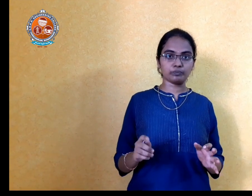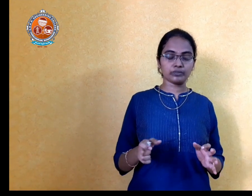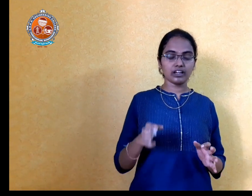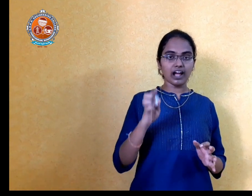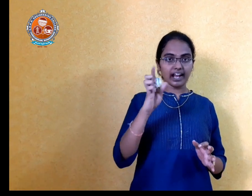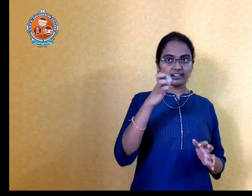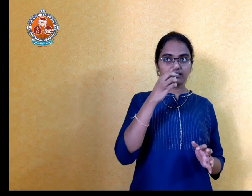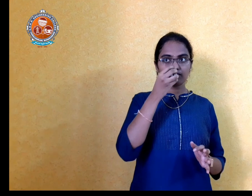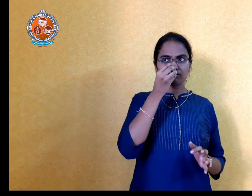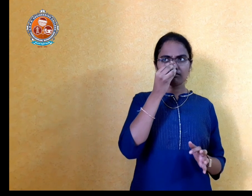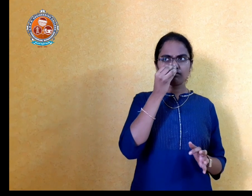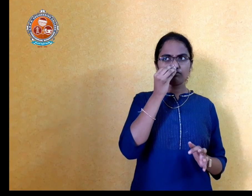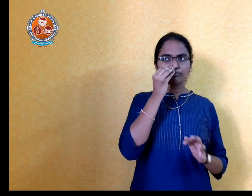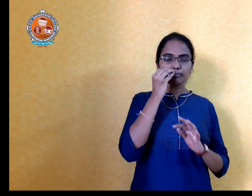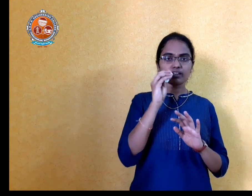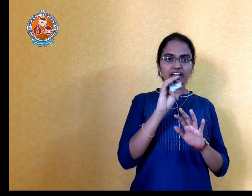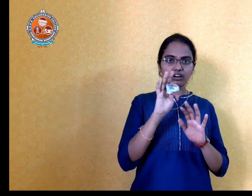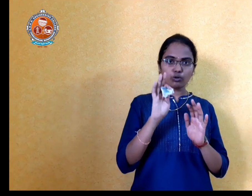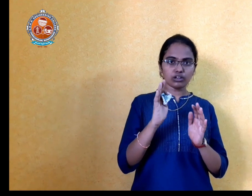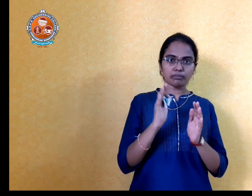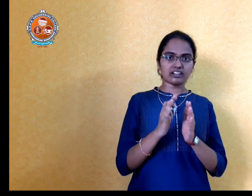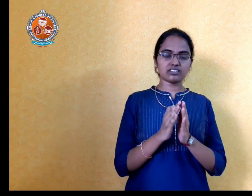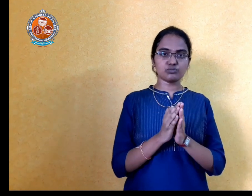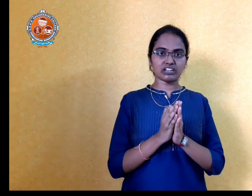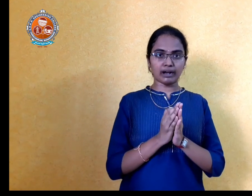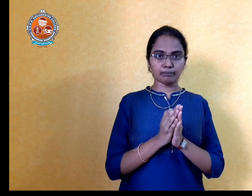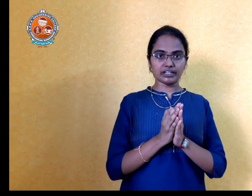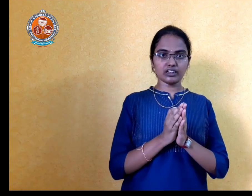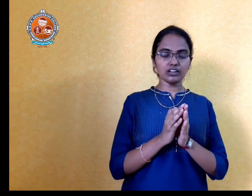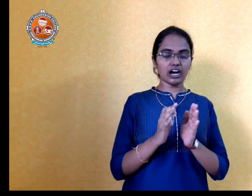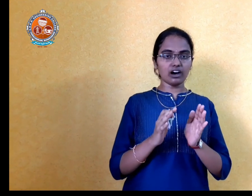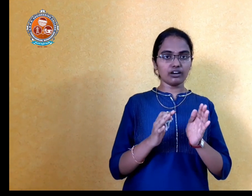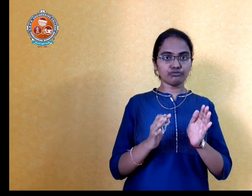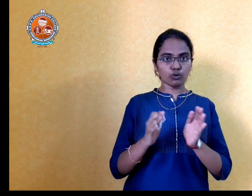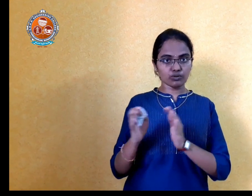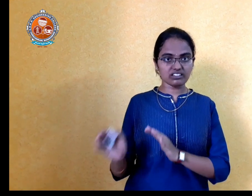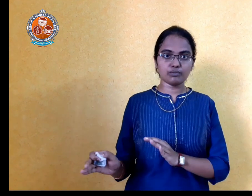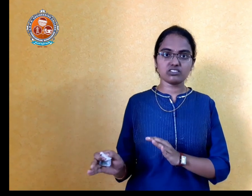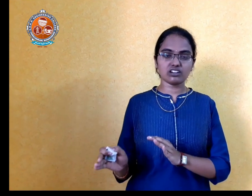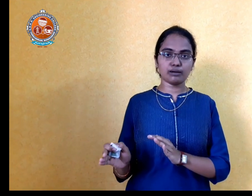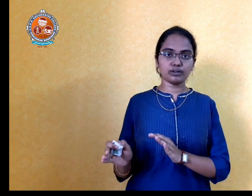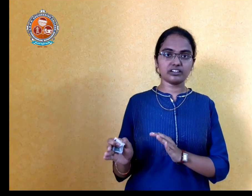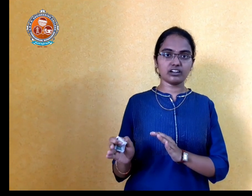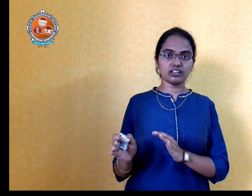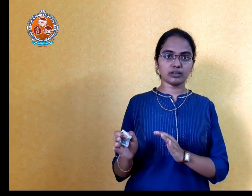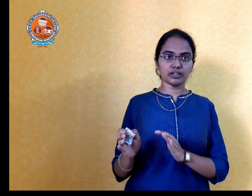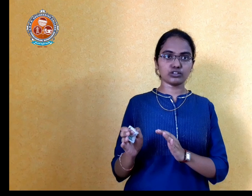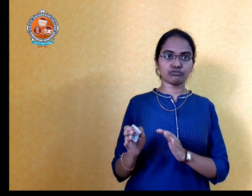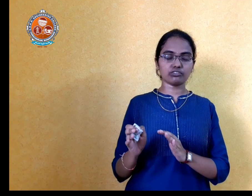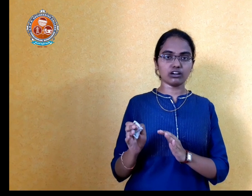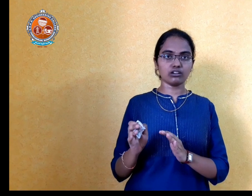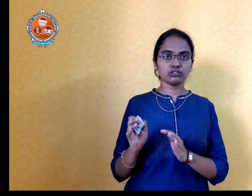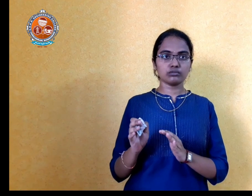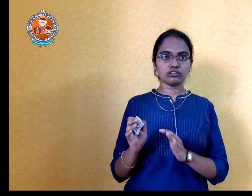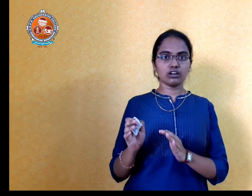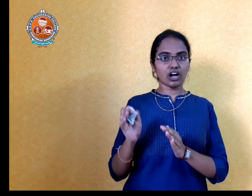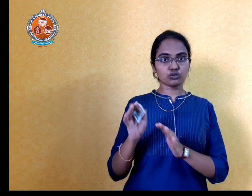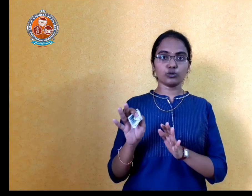And only math subject completed or 4-1 semester completed in the month of October